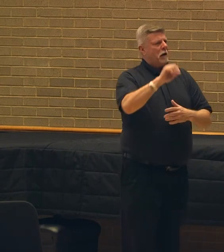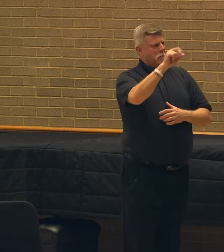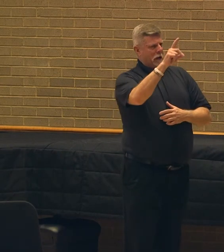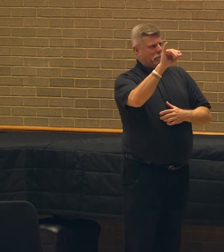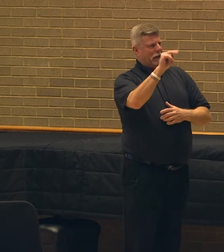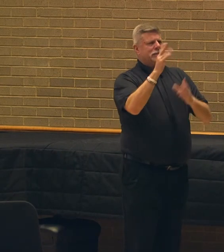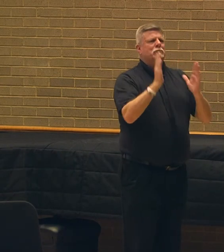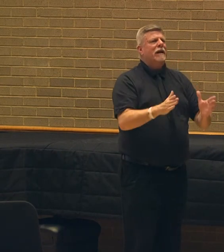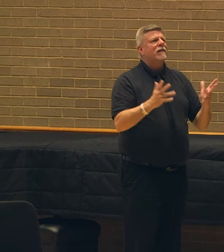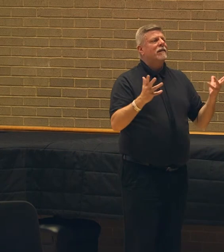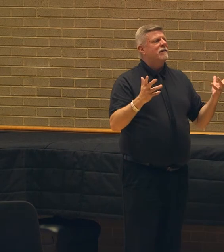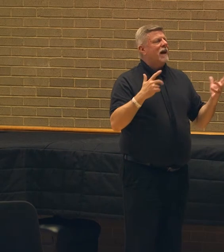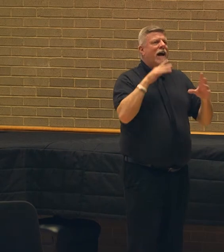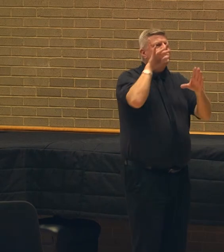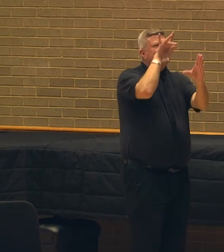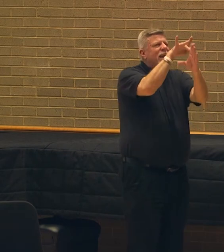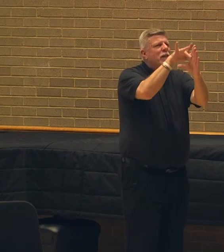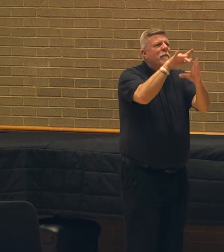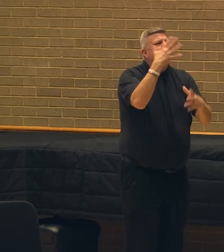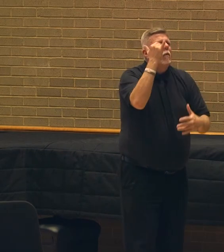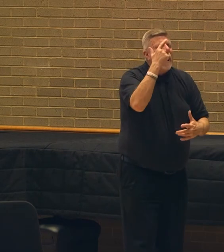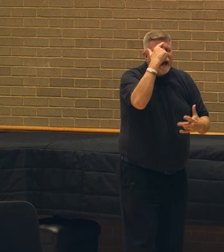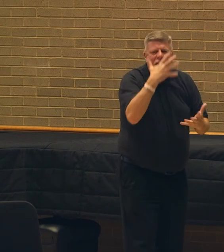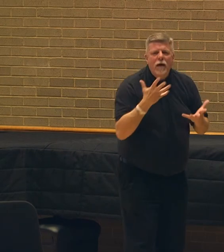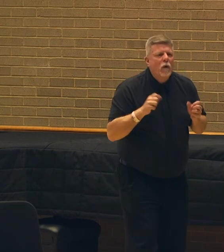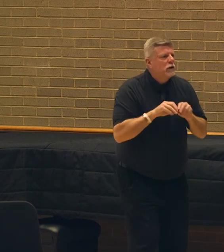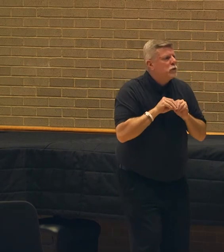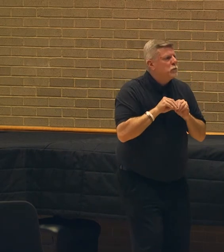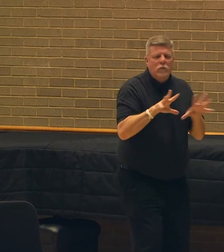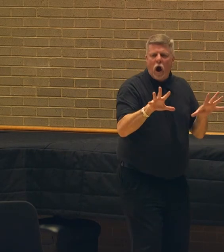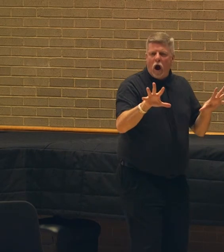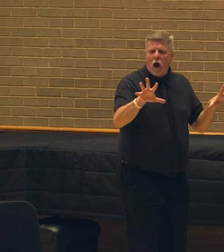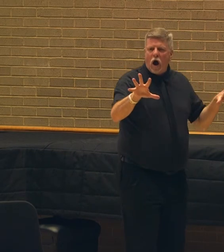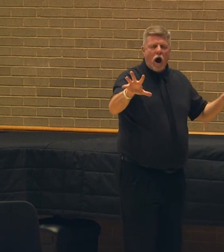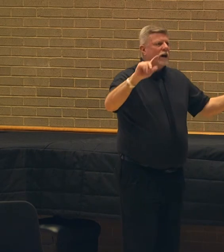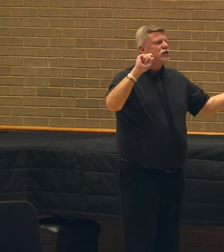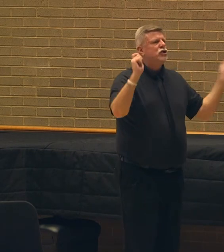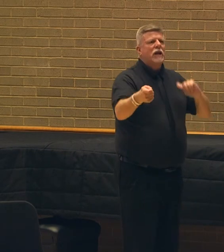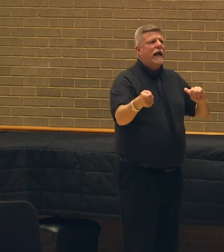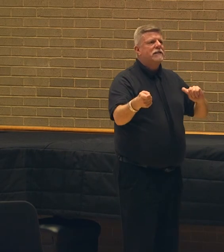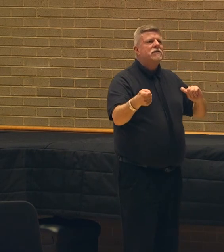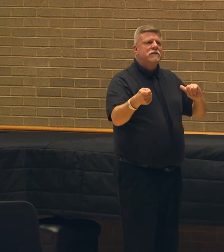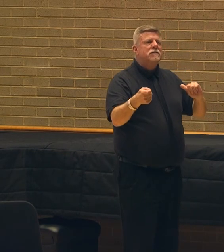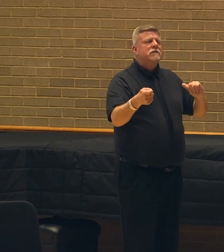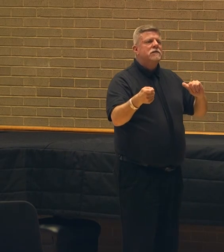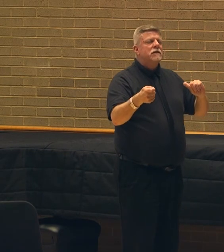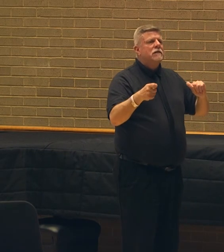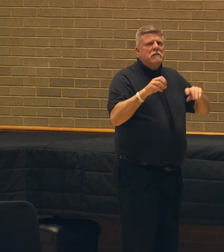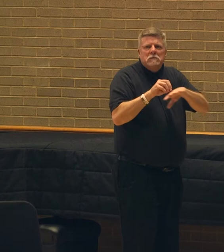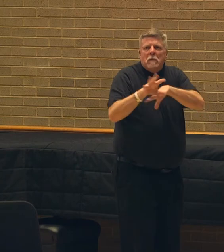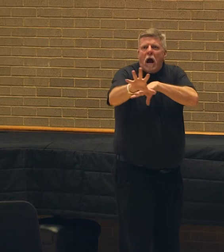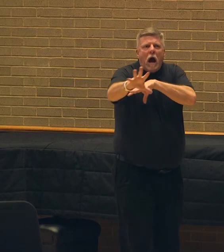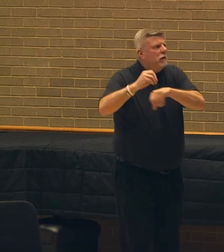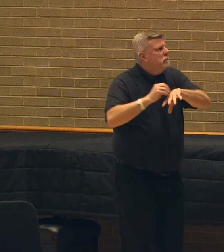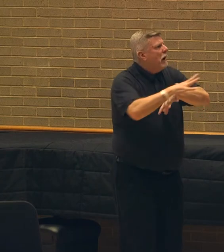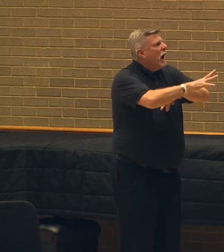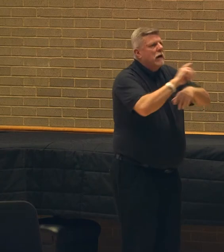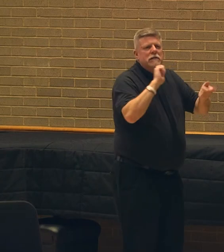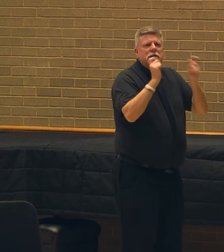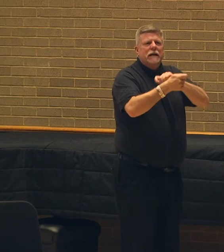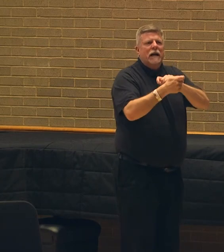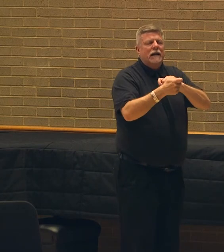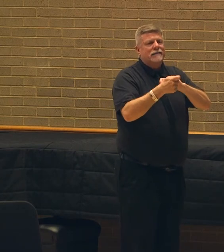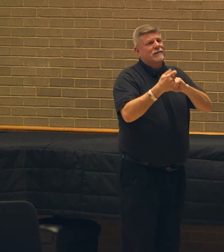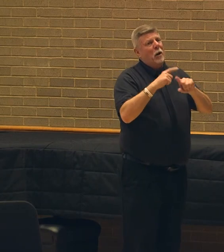work as an infiltrator, working to effect change within institutions, while admittedly at times I get totally